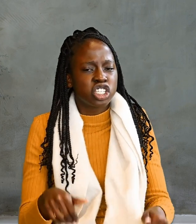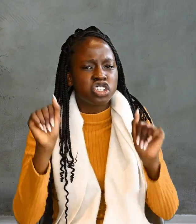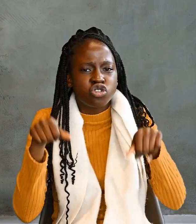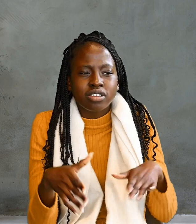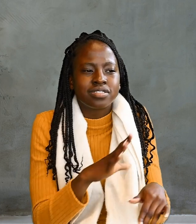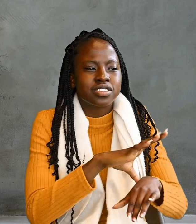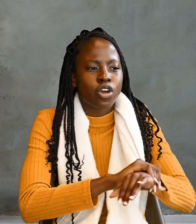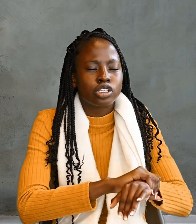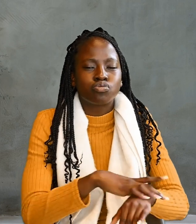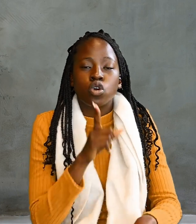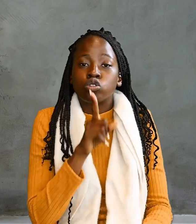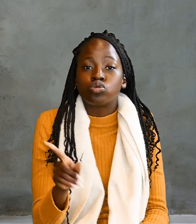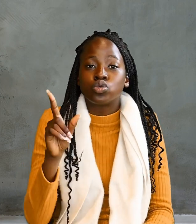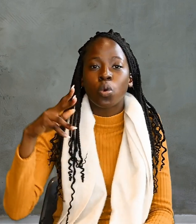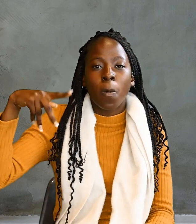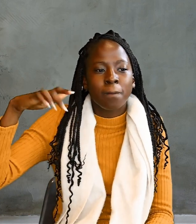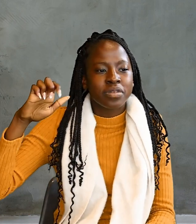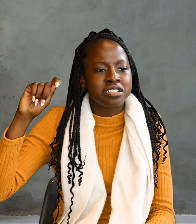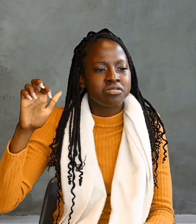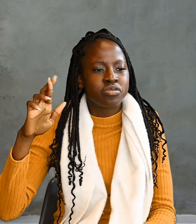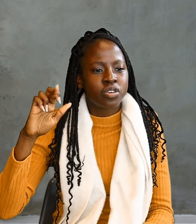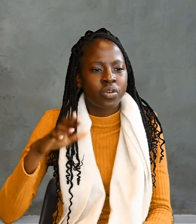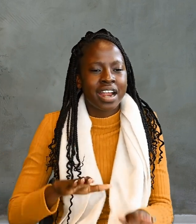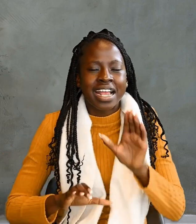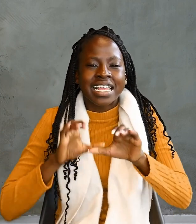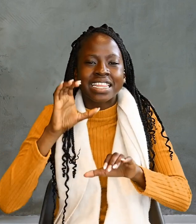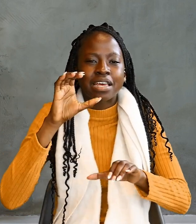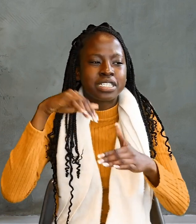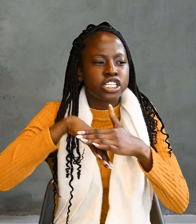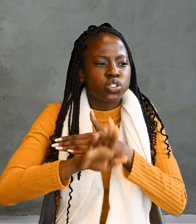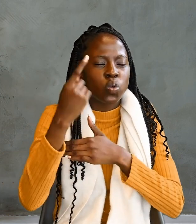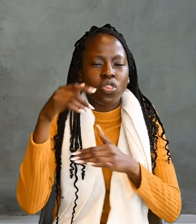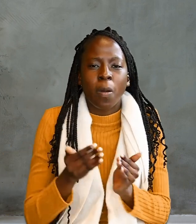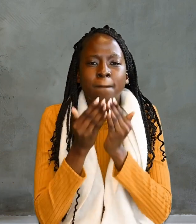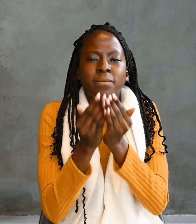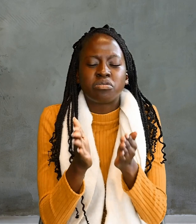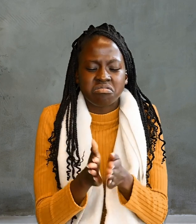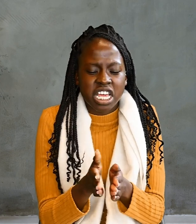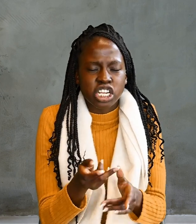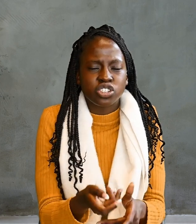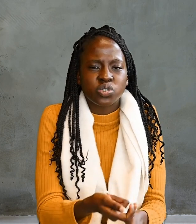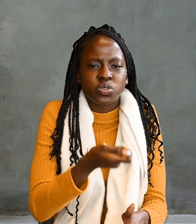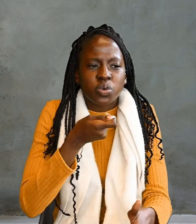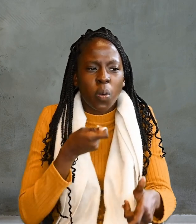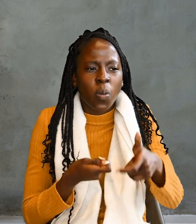So Peter climbed back into the boat and dragged the net ashore. It was full of